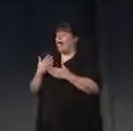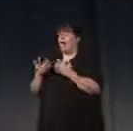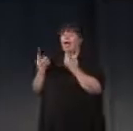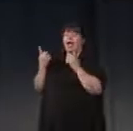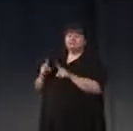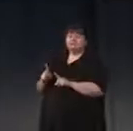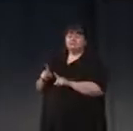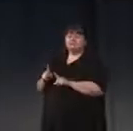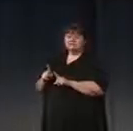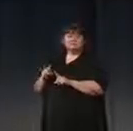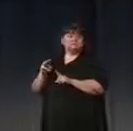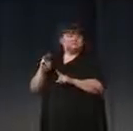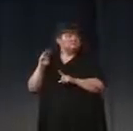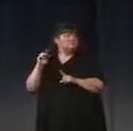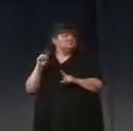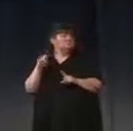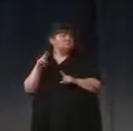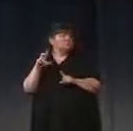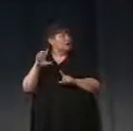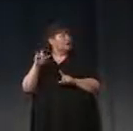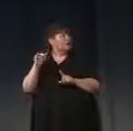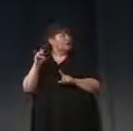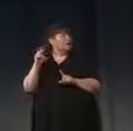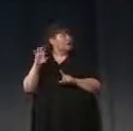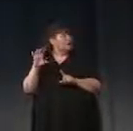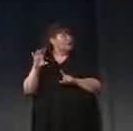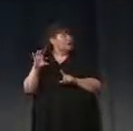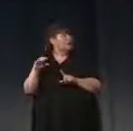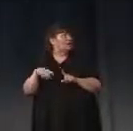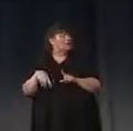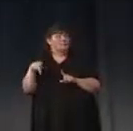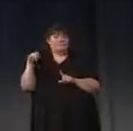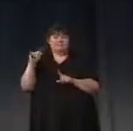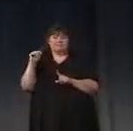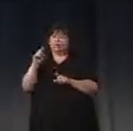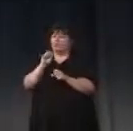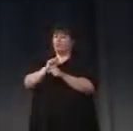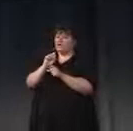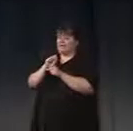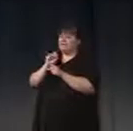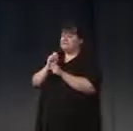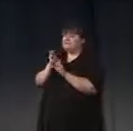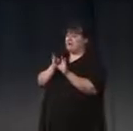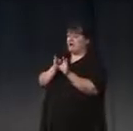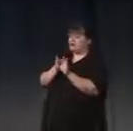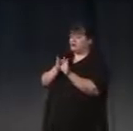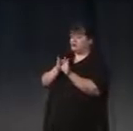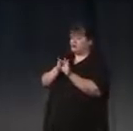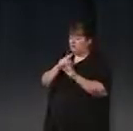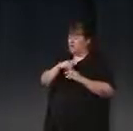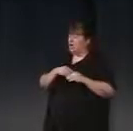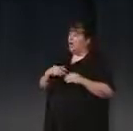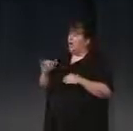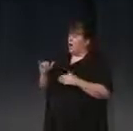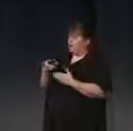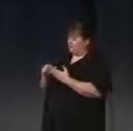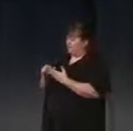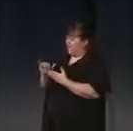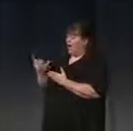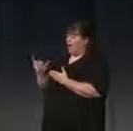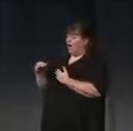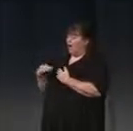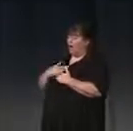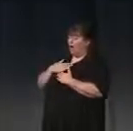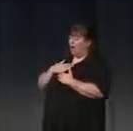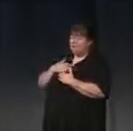McCulloch and Pitts, psychiatrist and a logician working in cognitive psychology. They were inspired by Turing's paper, and they